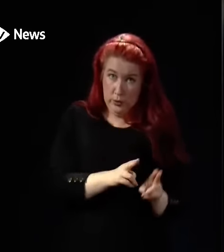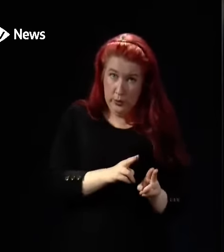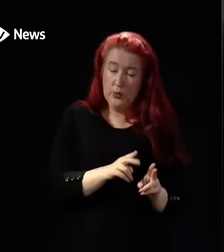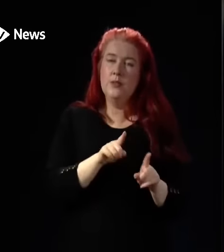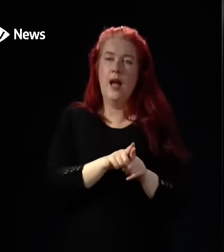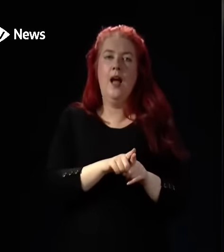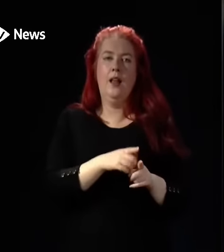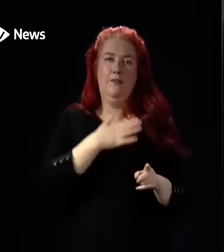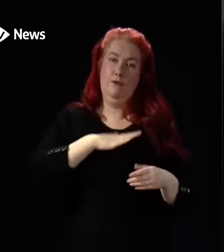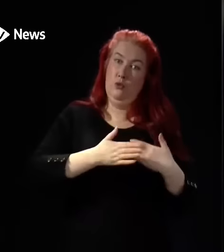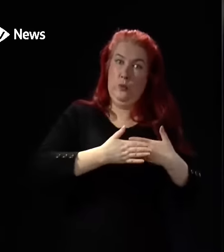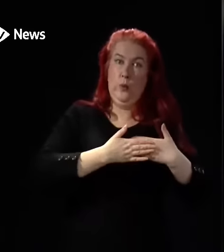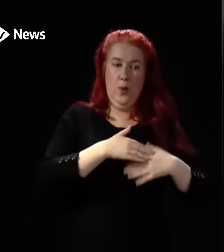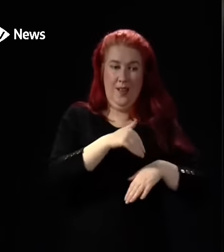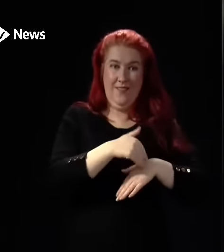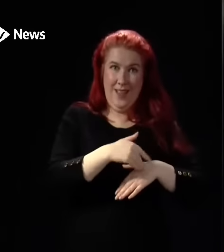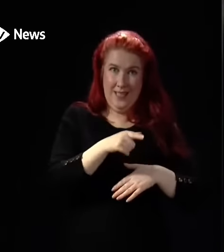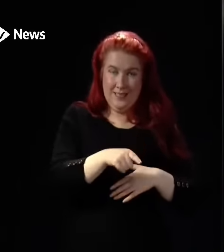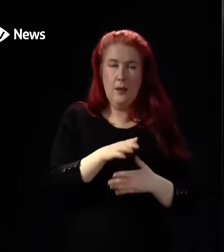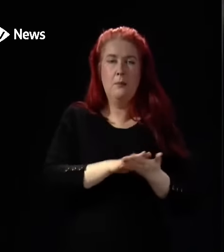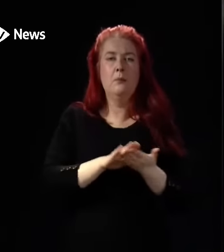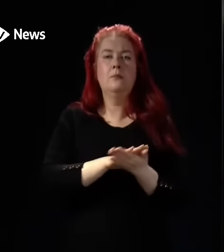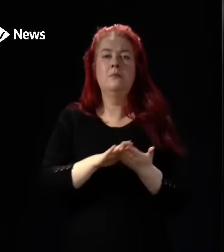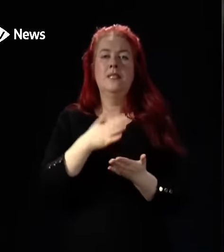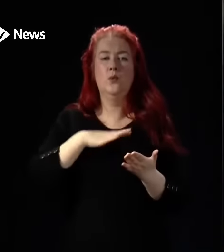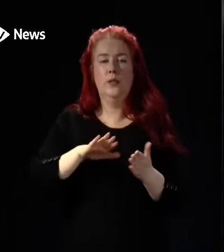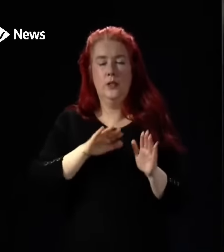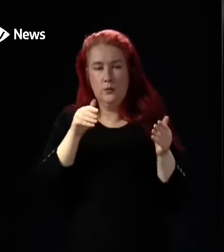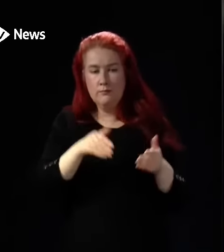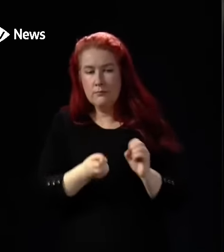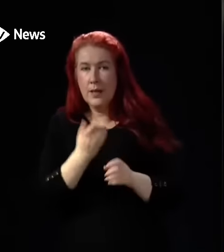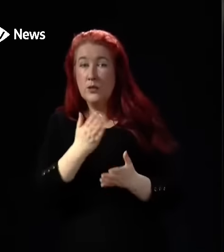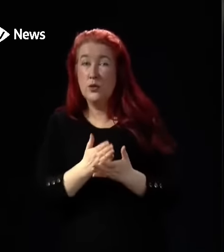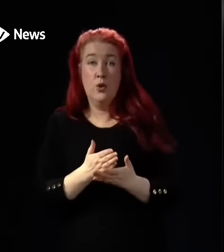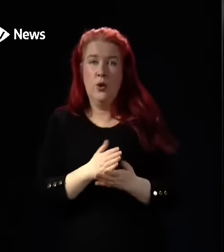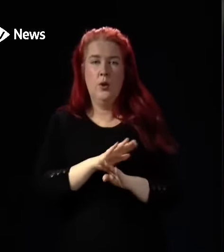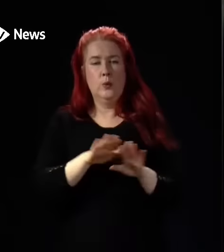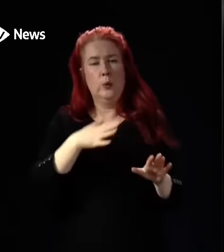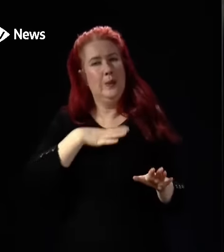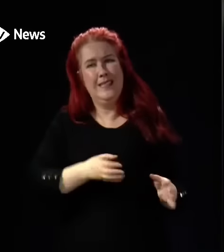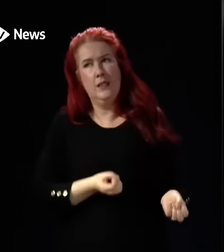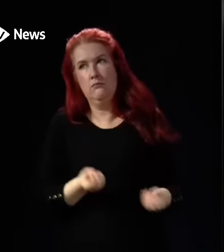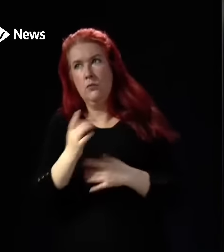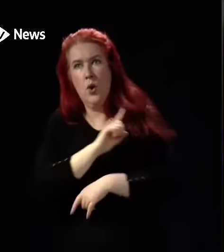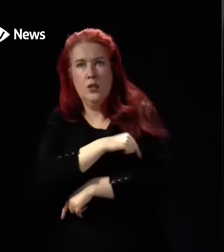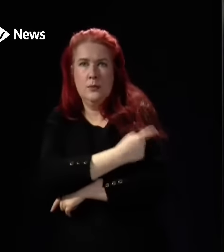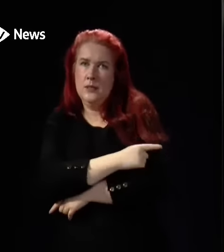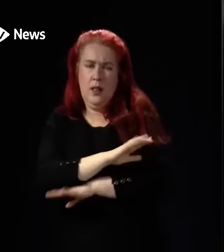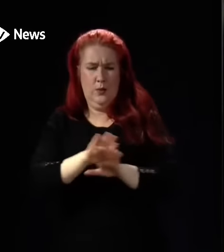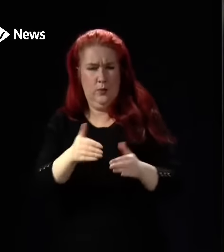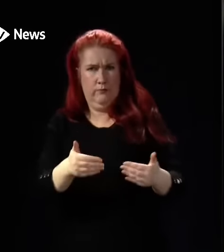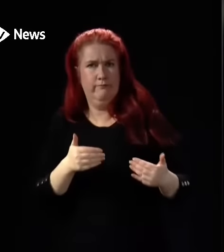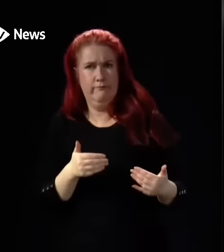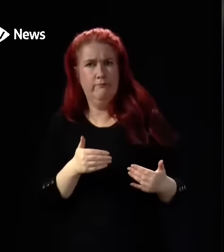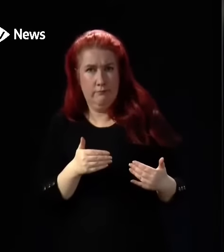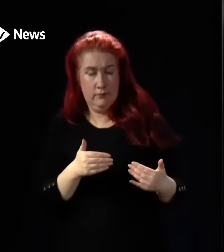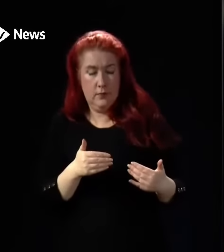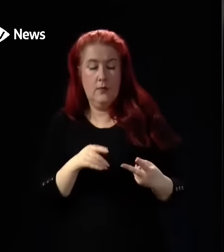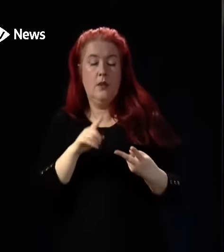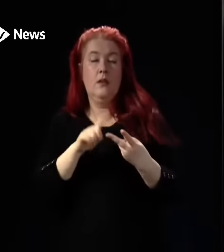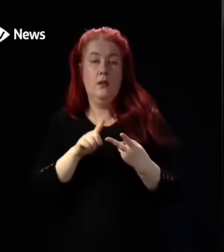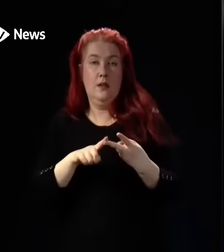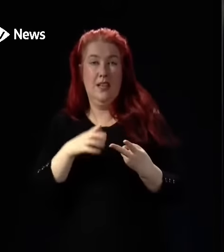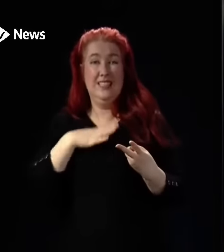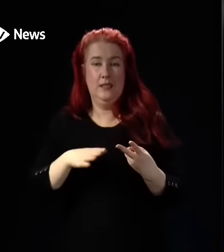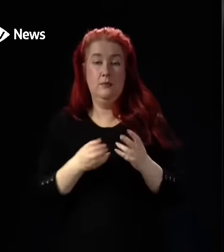at the front door, we need to do more firstly to avoid unnecessary attendances at hospital and second to speed